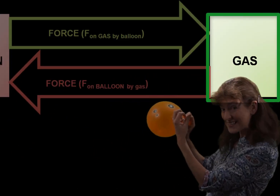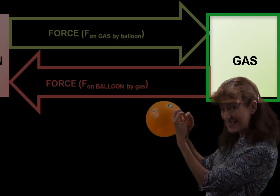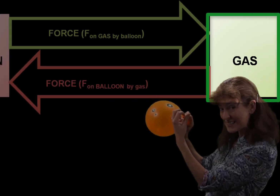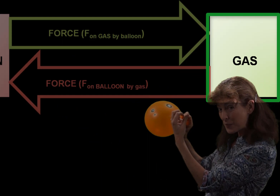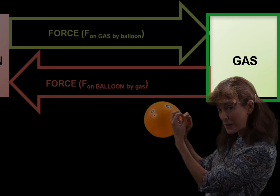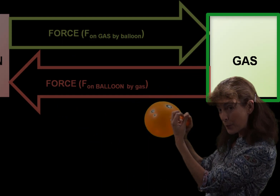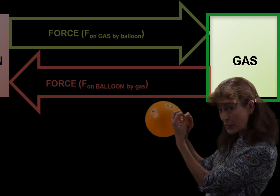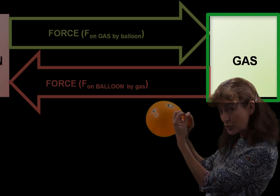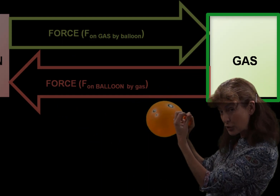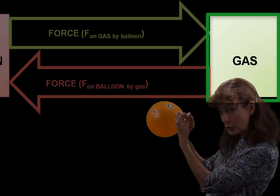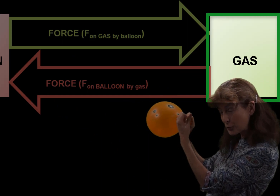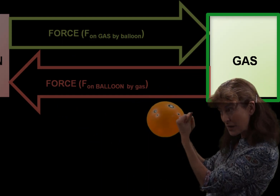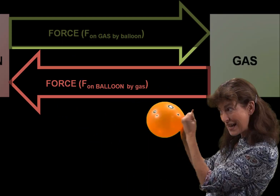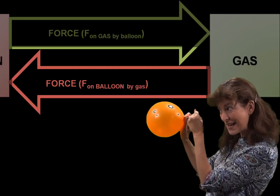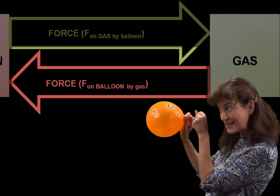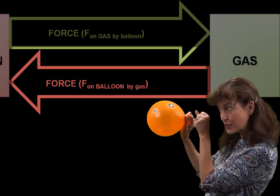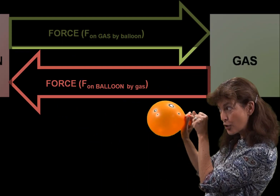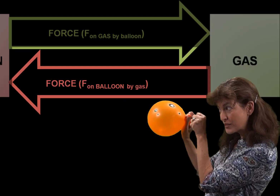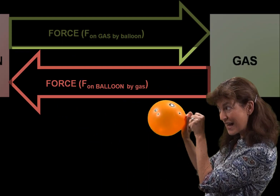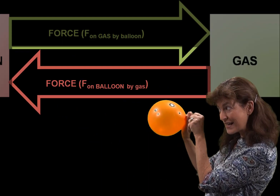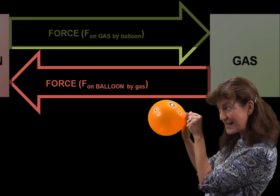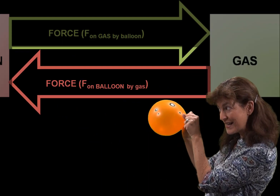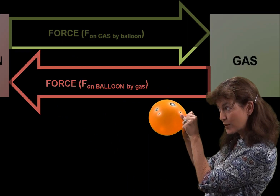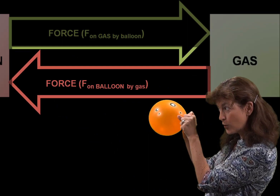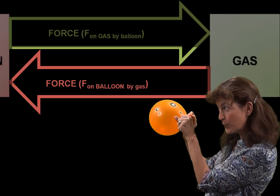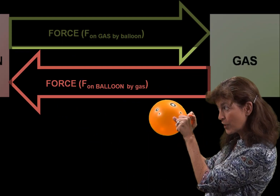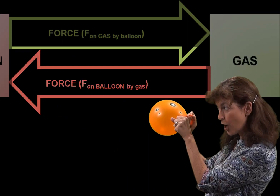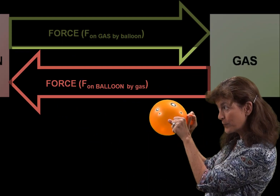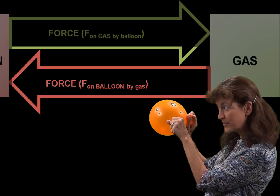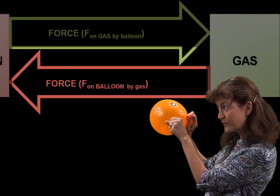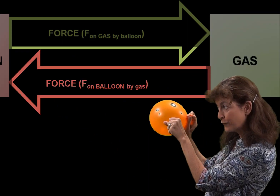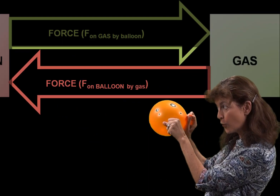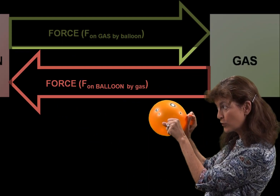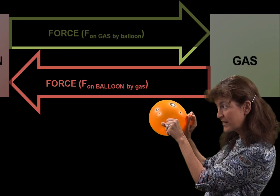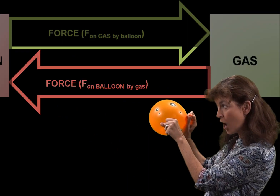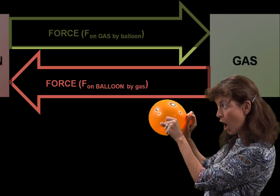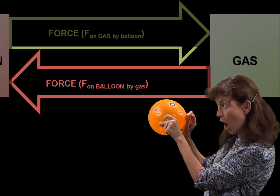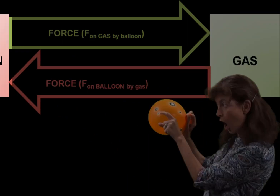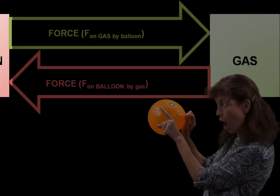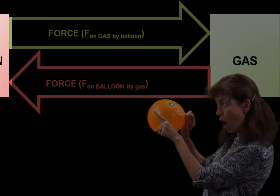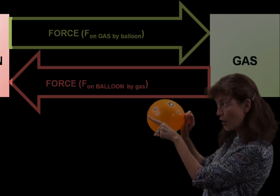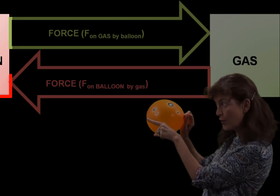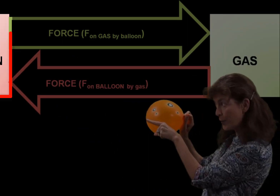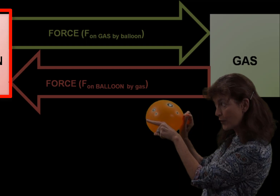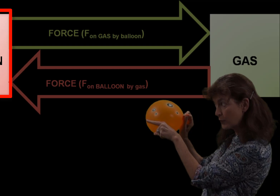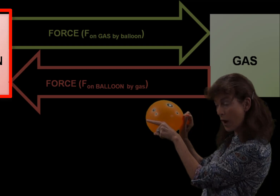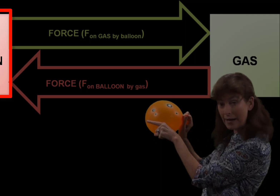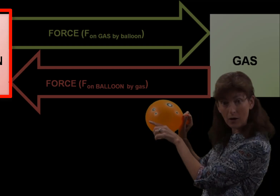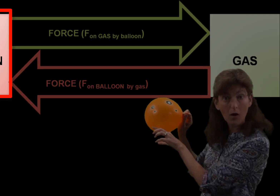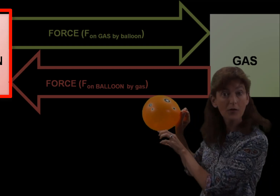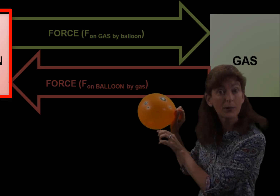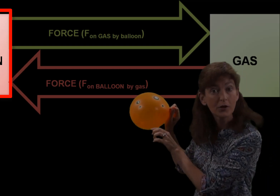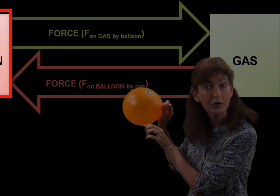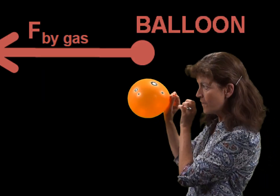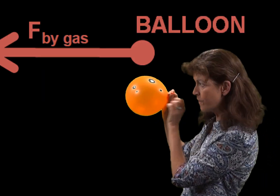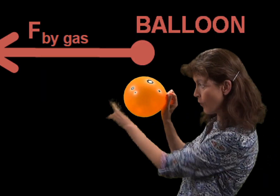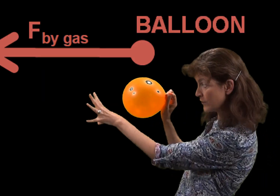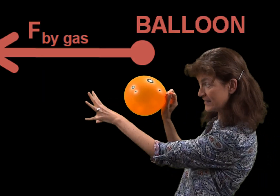being body two exerts an equal but opposite force on body one on the balloon forcing